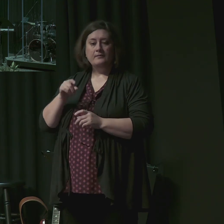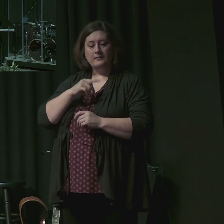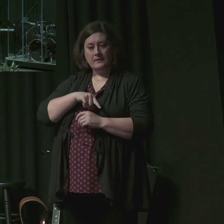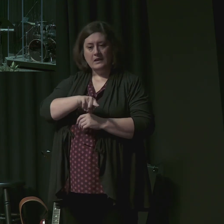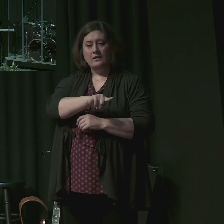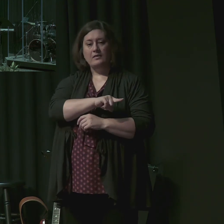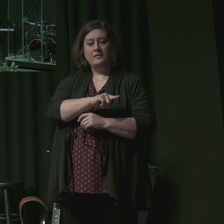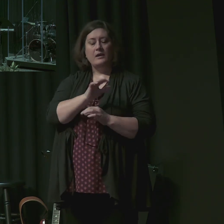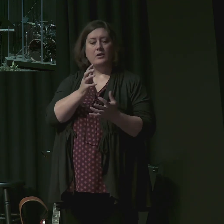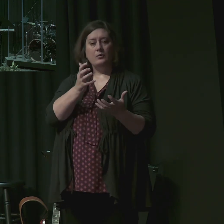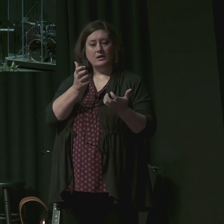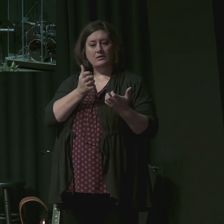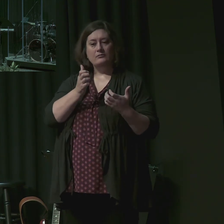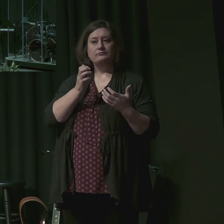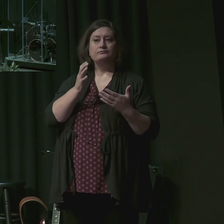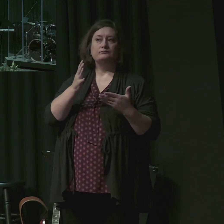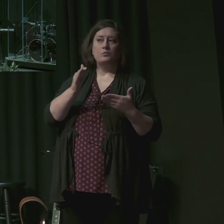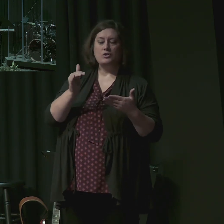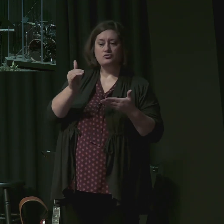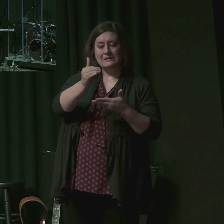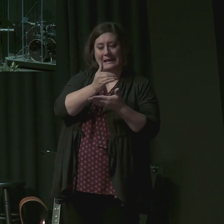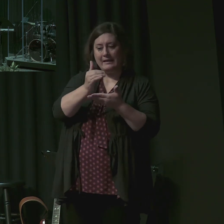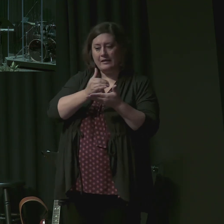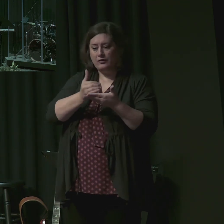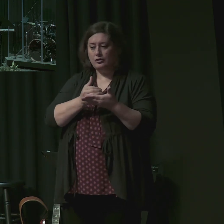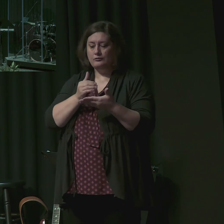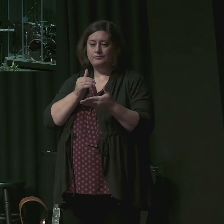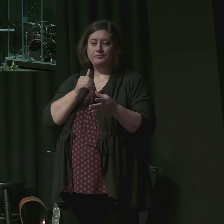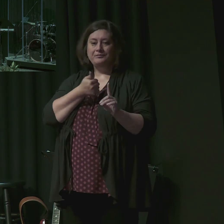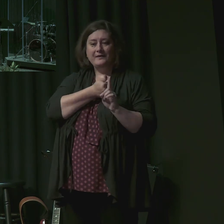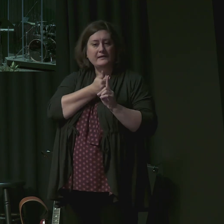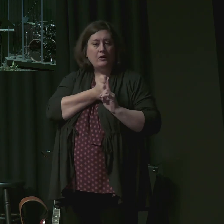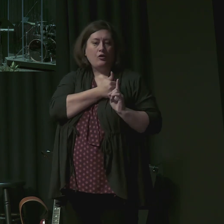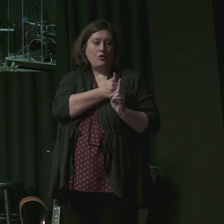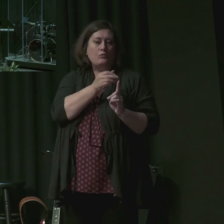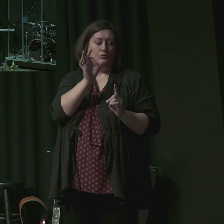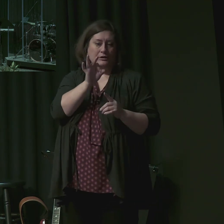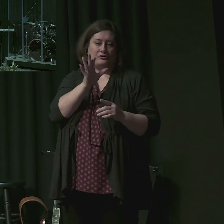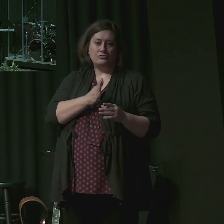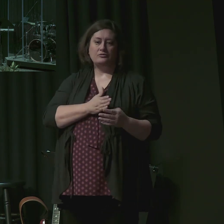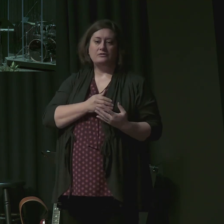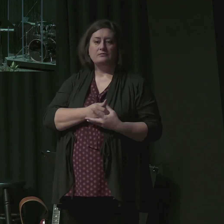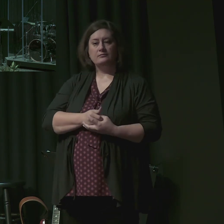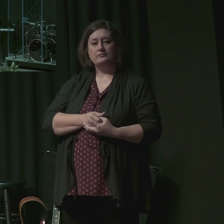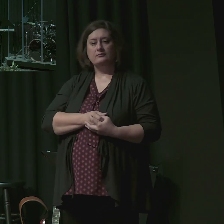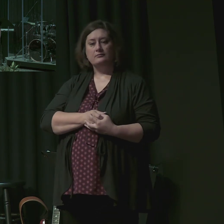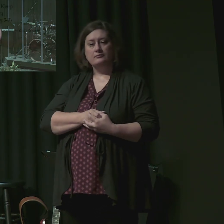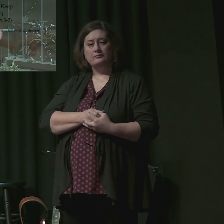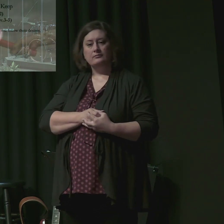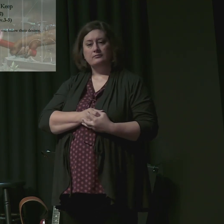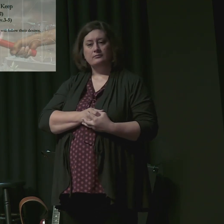certainly will not. And so they turn away from the truth.